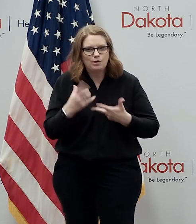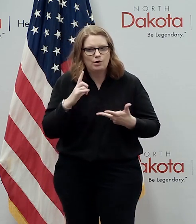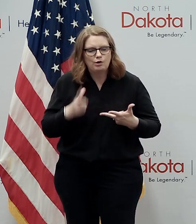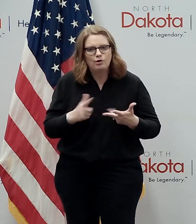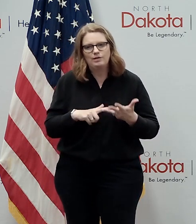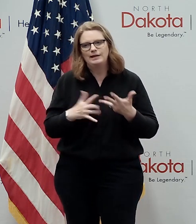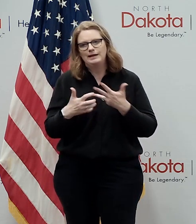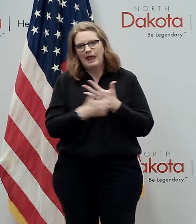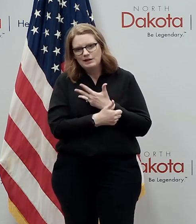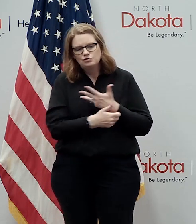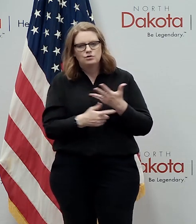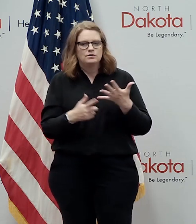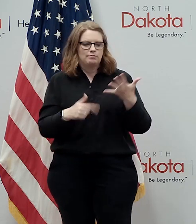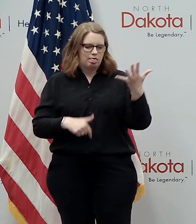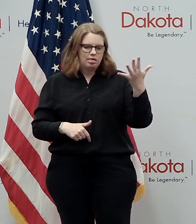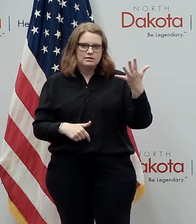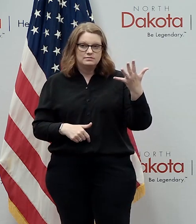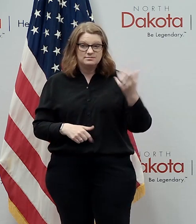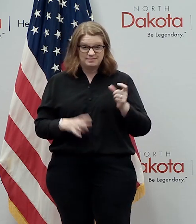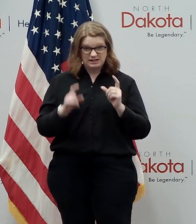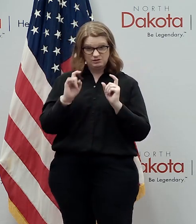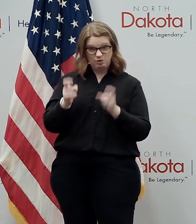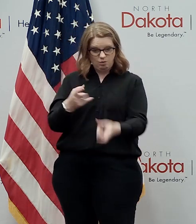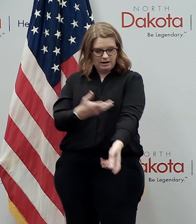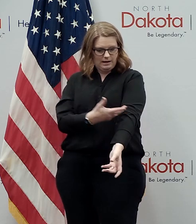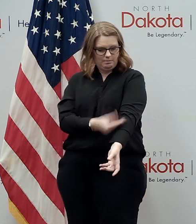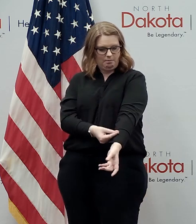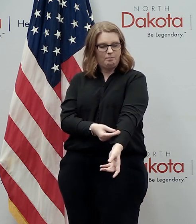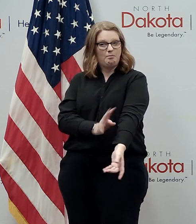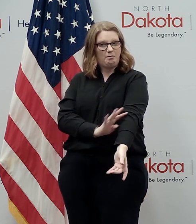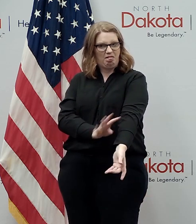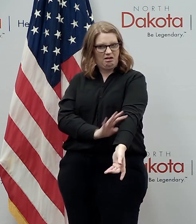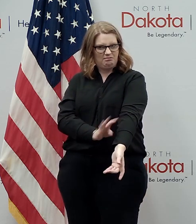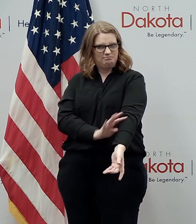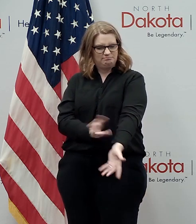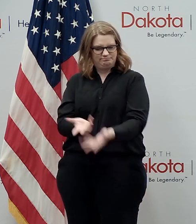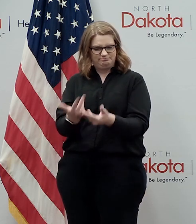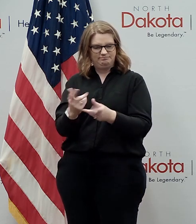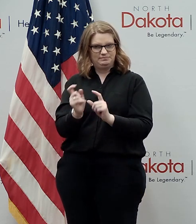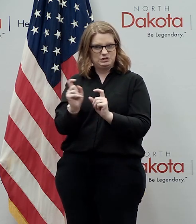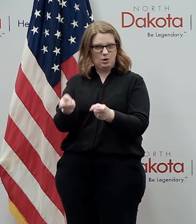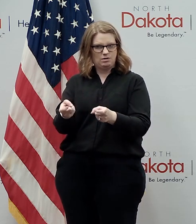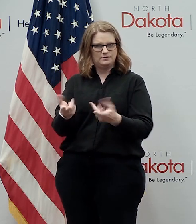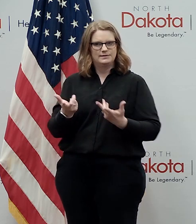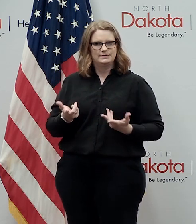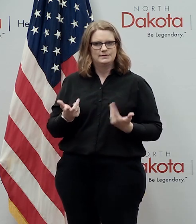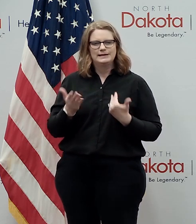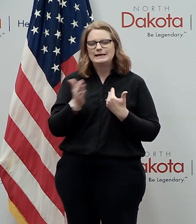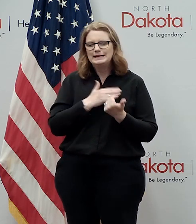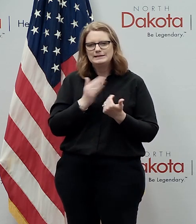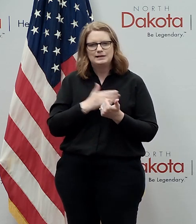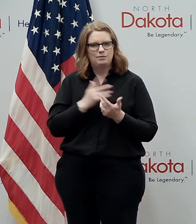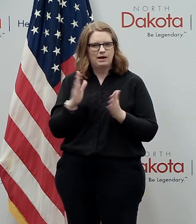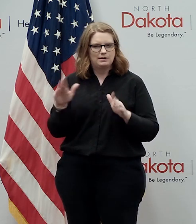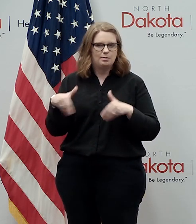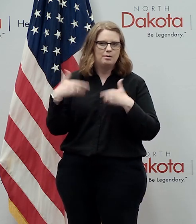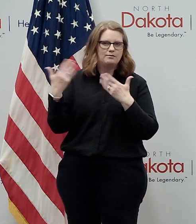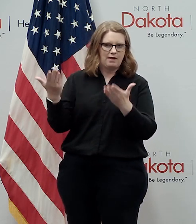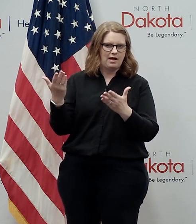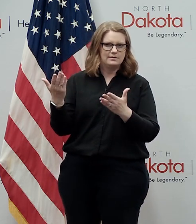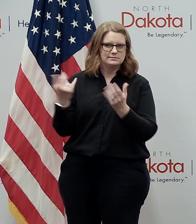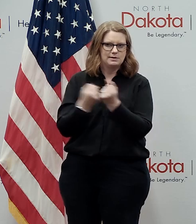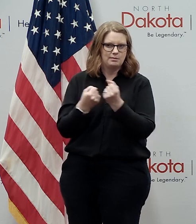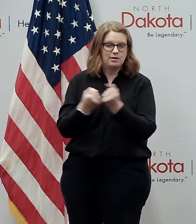cancer patients donating blood and i know many of you do this it's an easy way to get back to your community and can literally